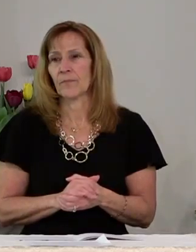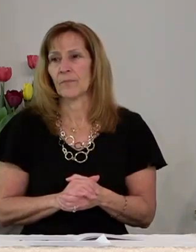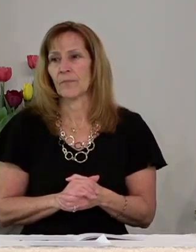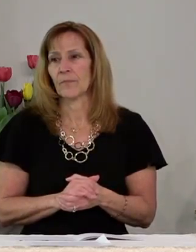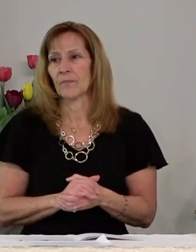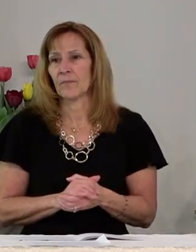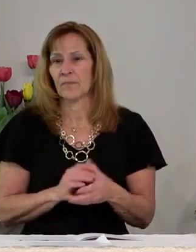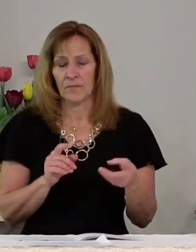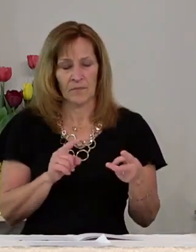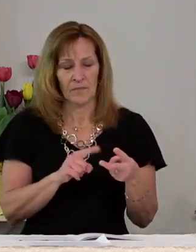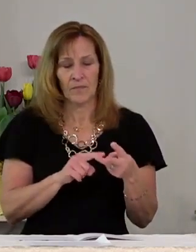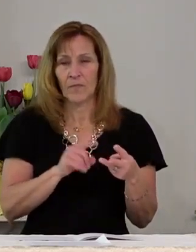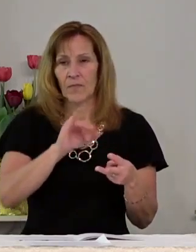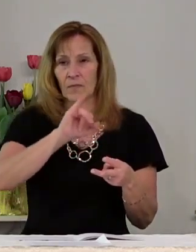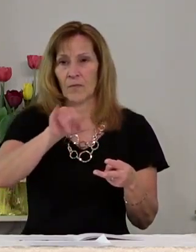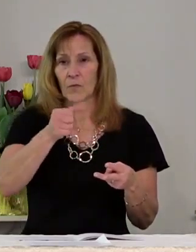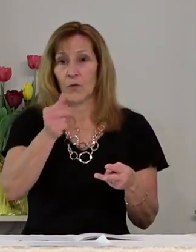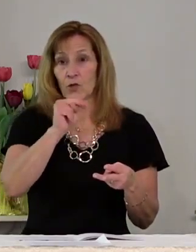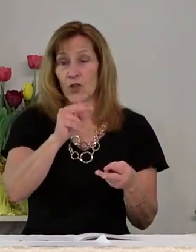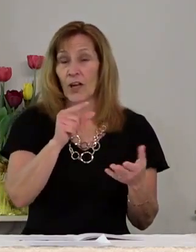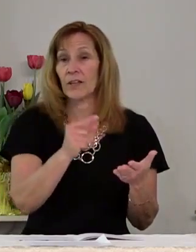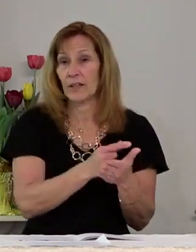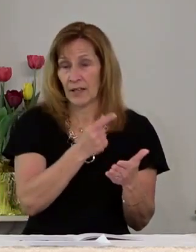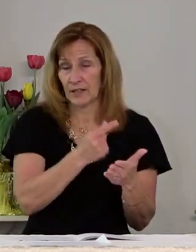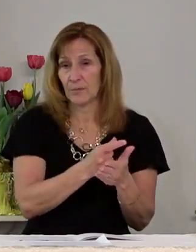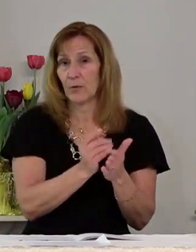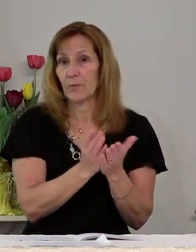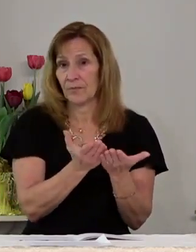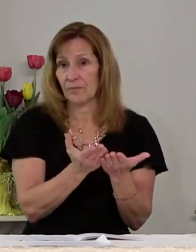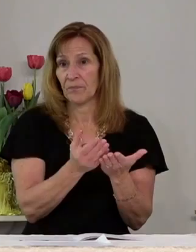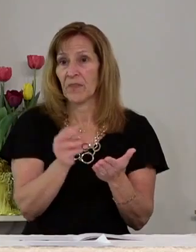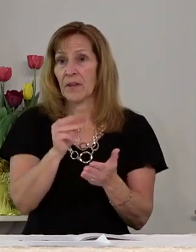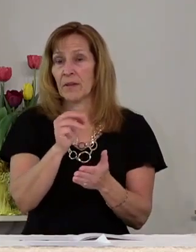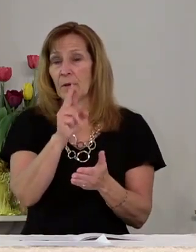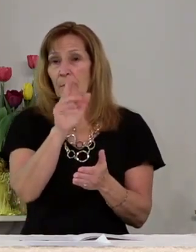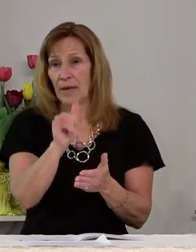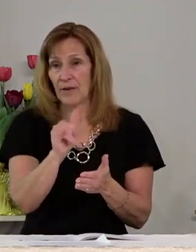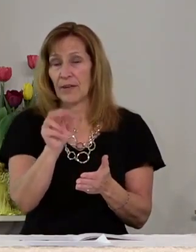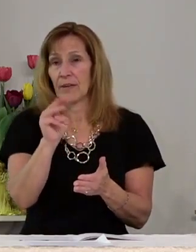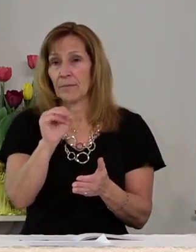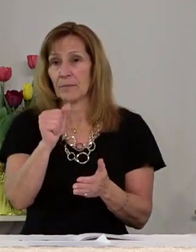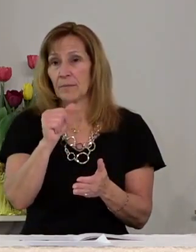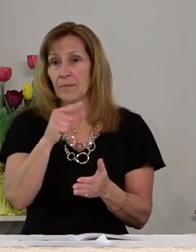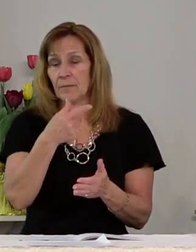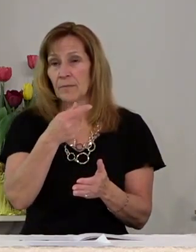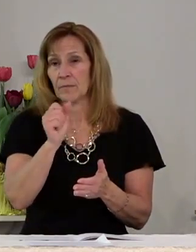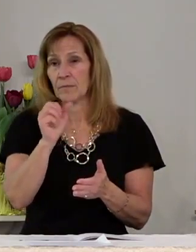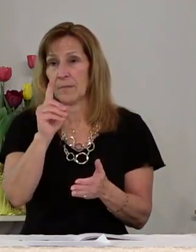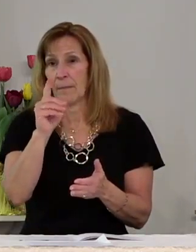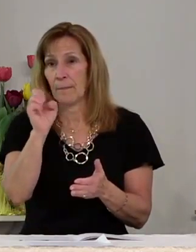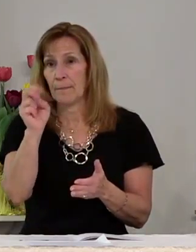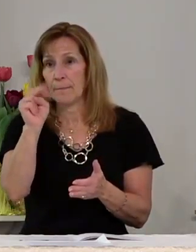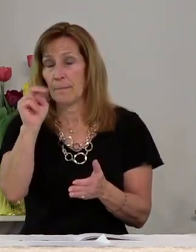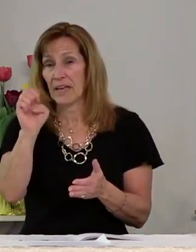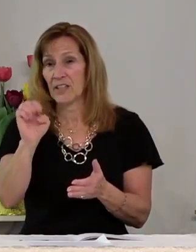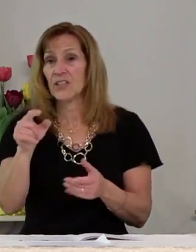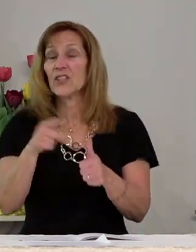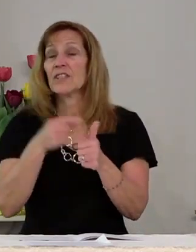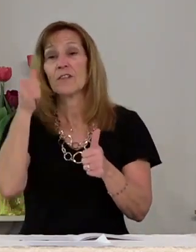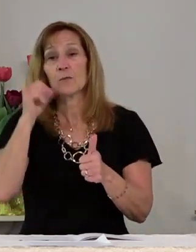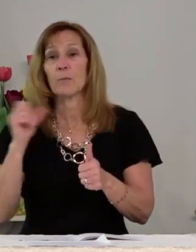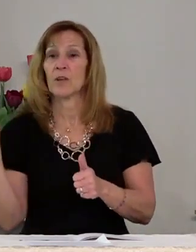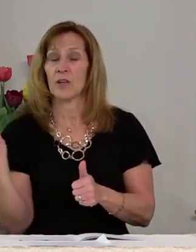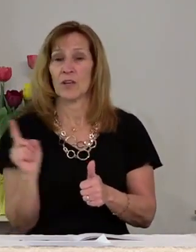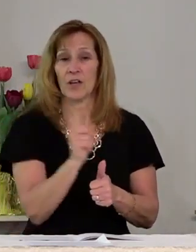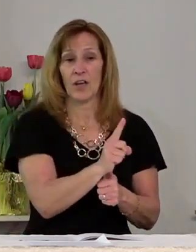In John's Gospel Mary Magdalene is the first one to come to the tomb she runs